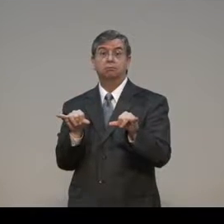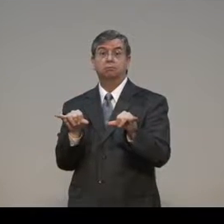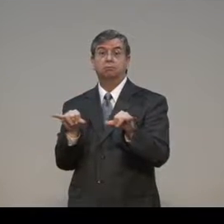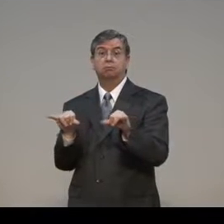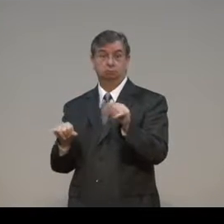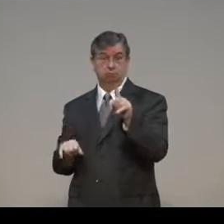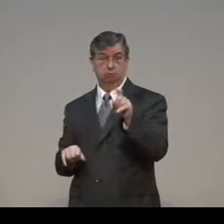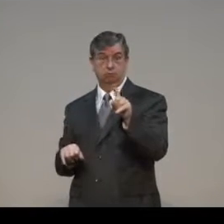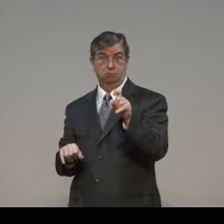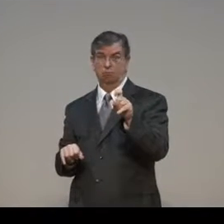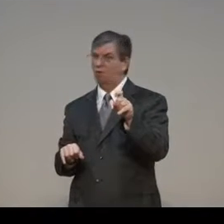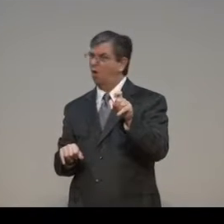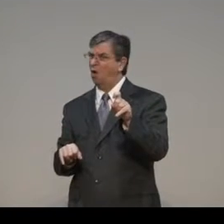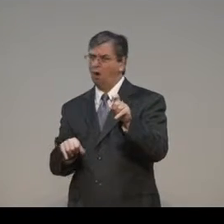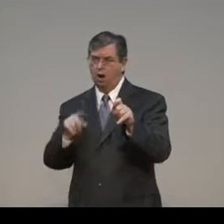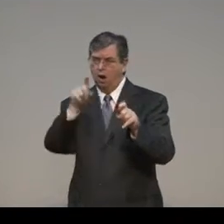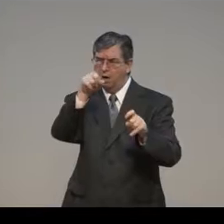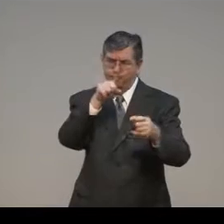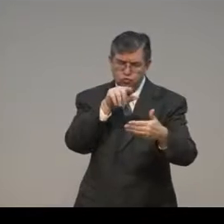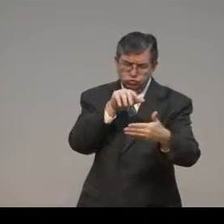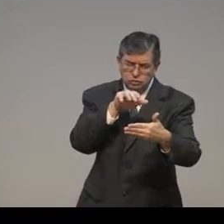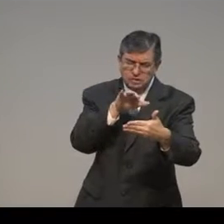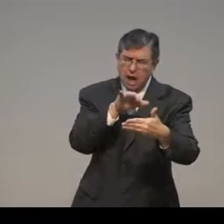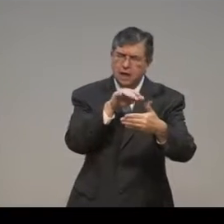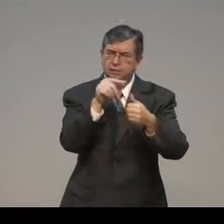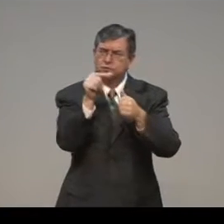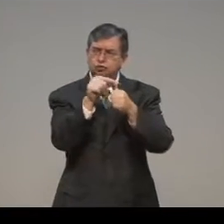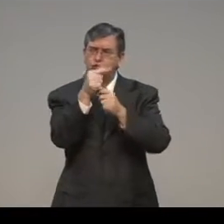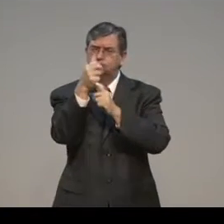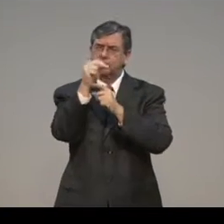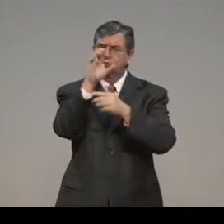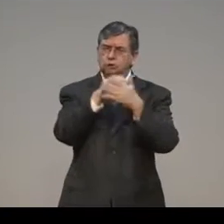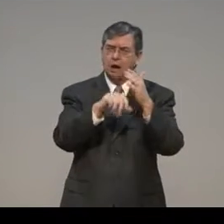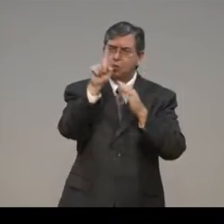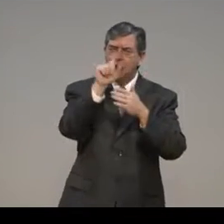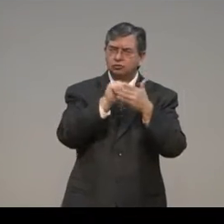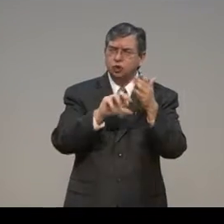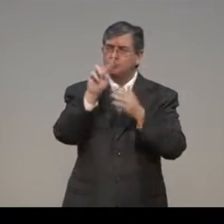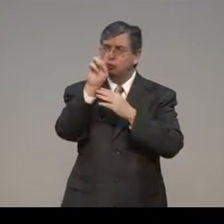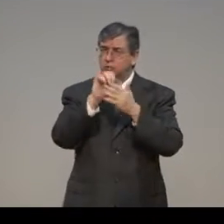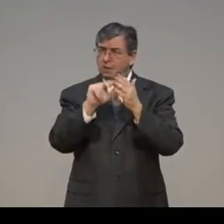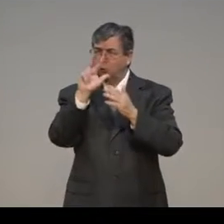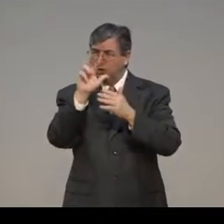Adam. Do you think that the sin is the same when you look at Genesis chapter